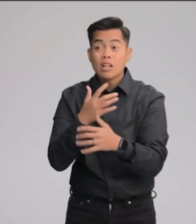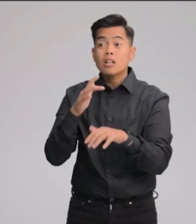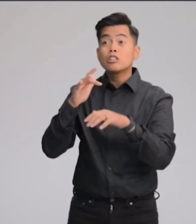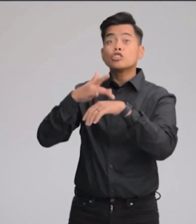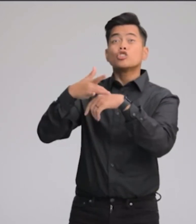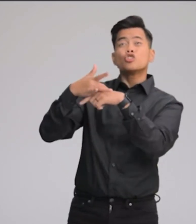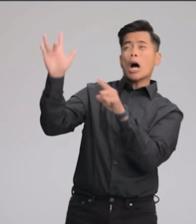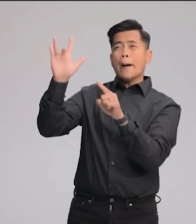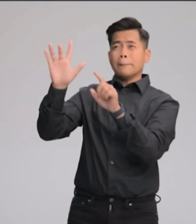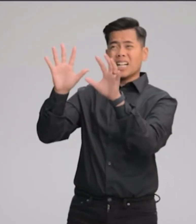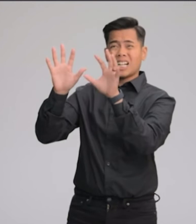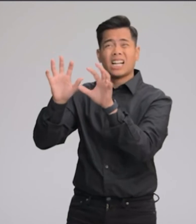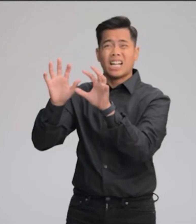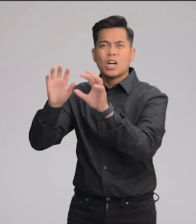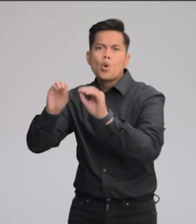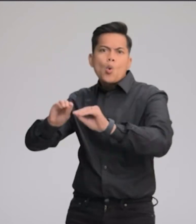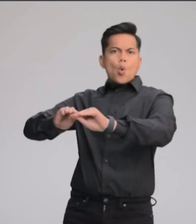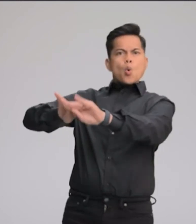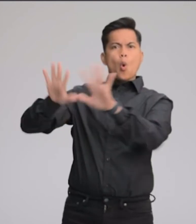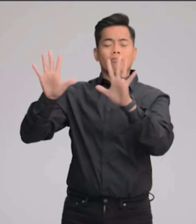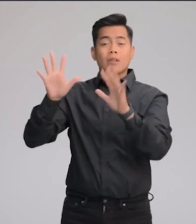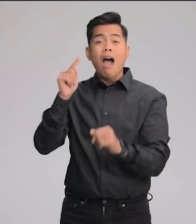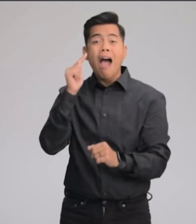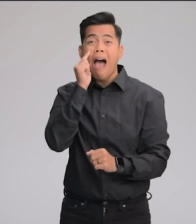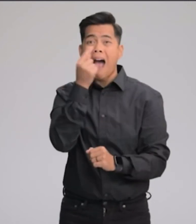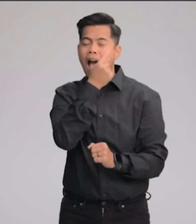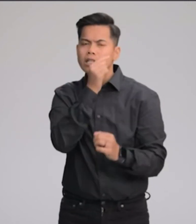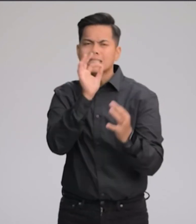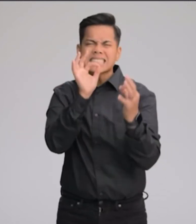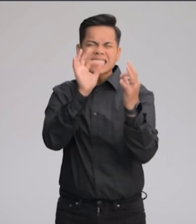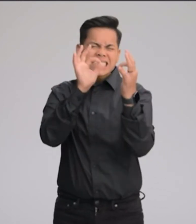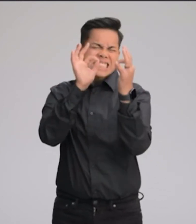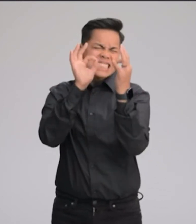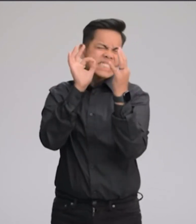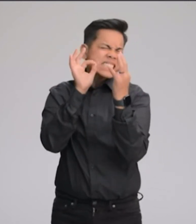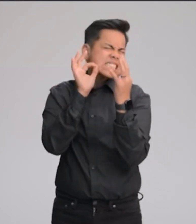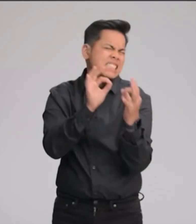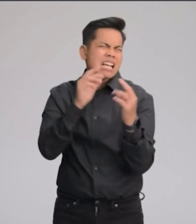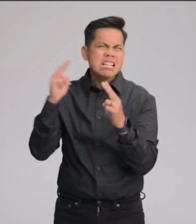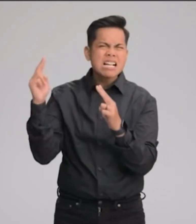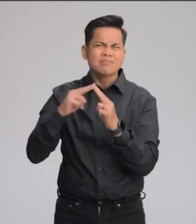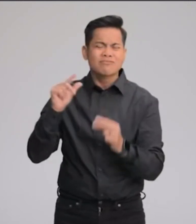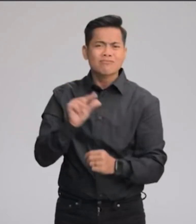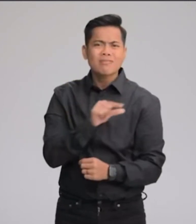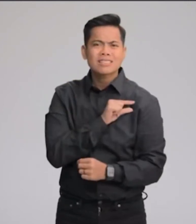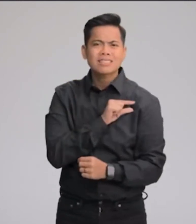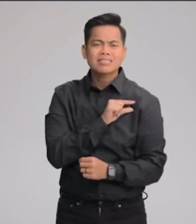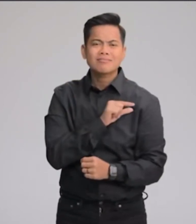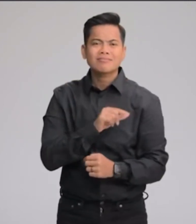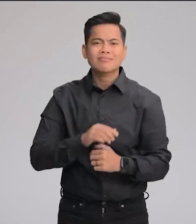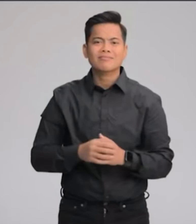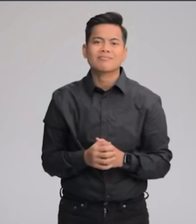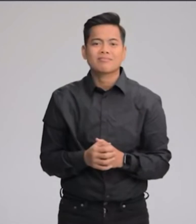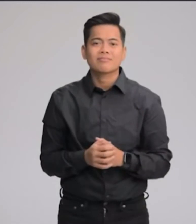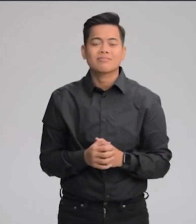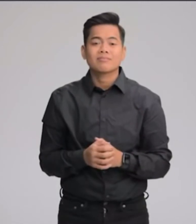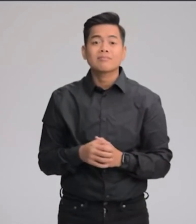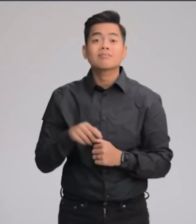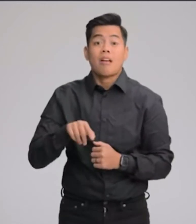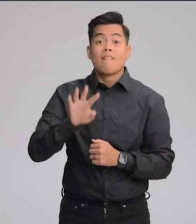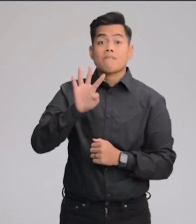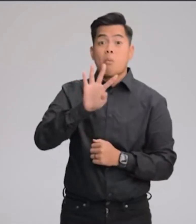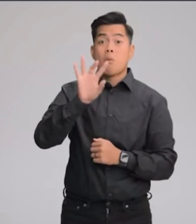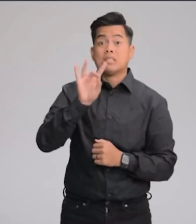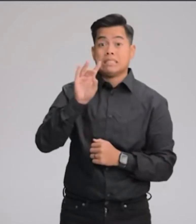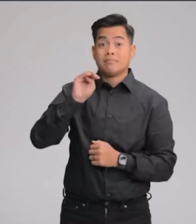and warmth of her eyes as the focal point of this high-resolution image. This makes the 48